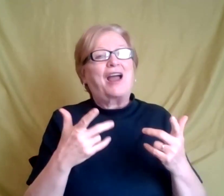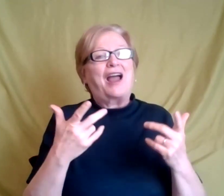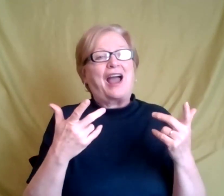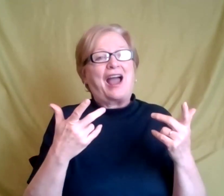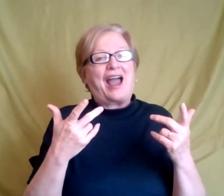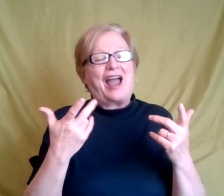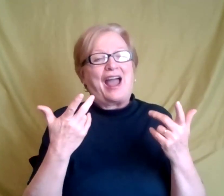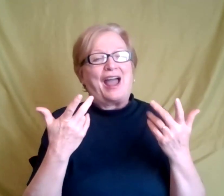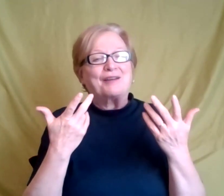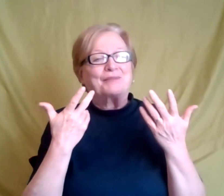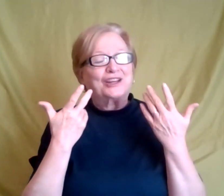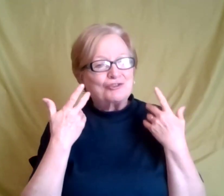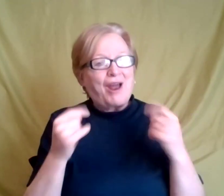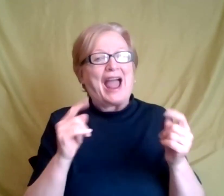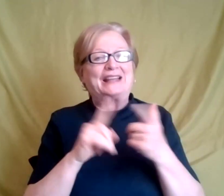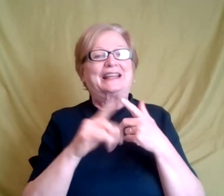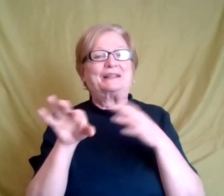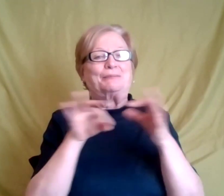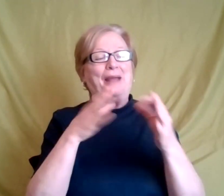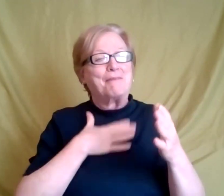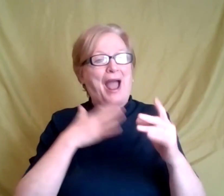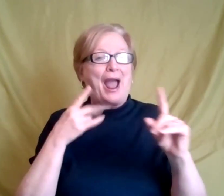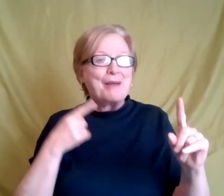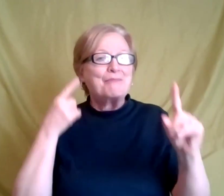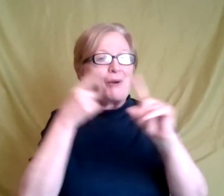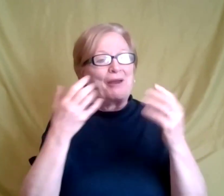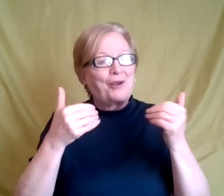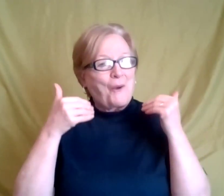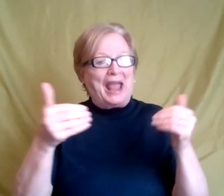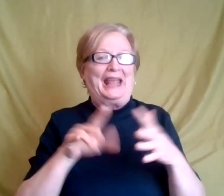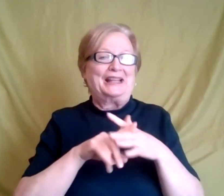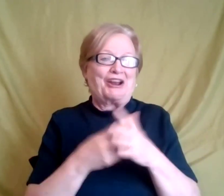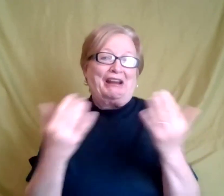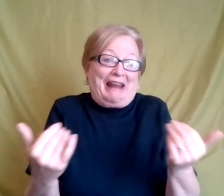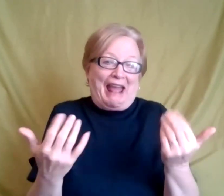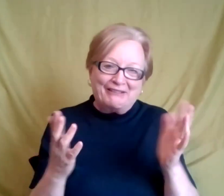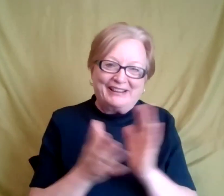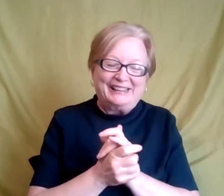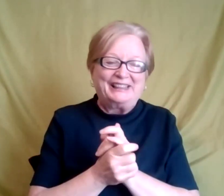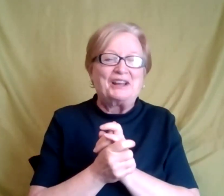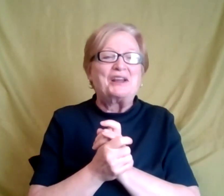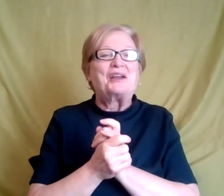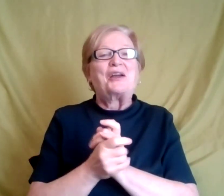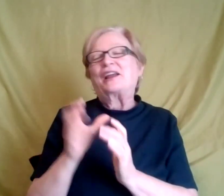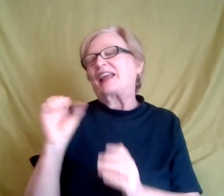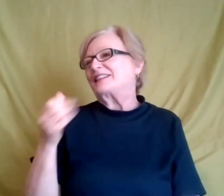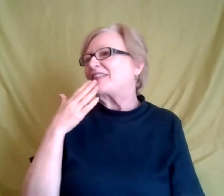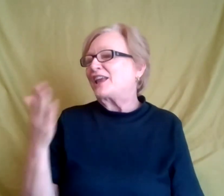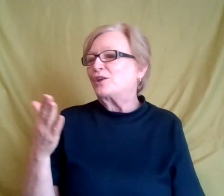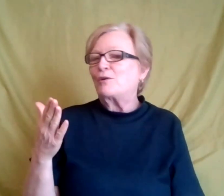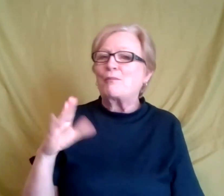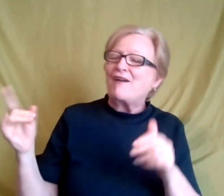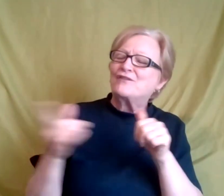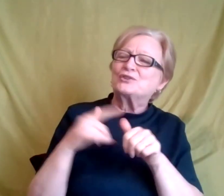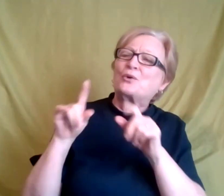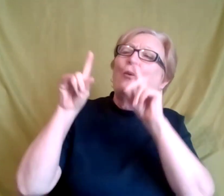get to a point, I guess we can get started now. Yes. Thank you. So the first question